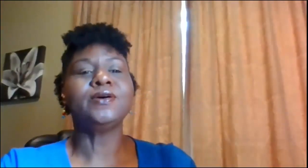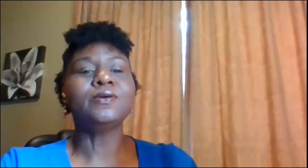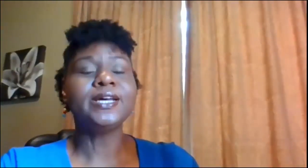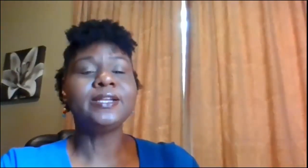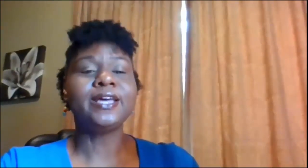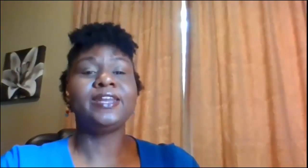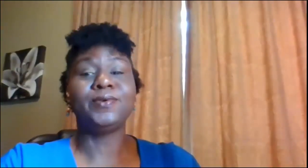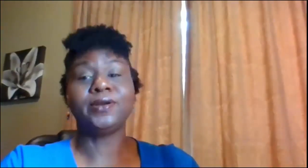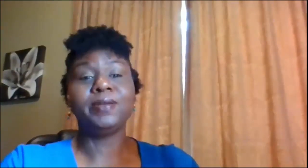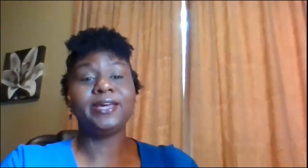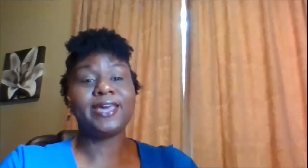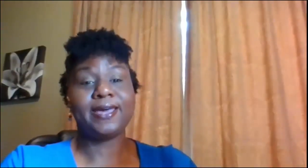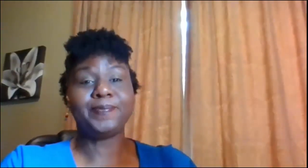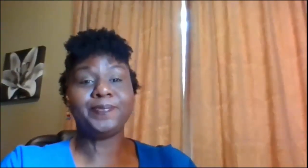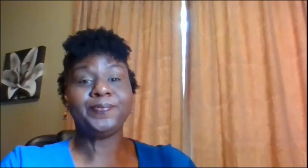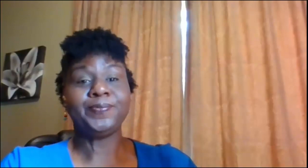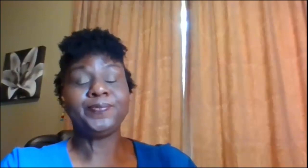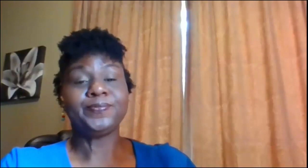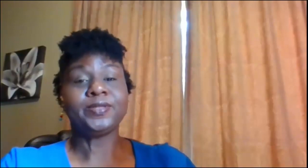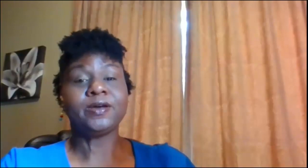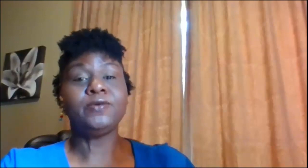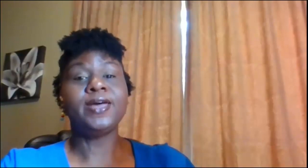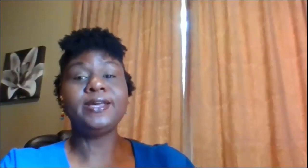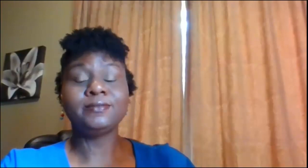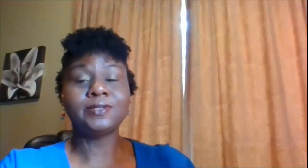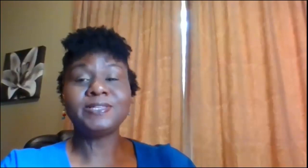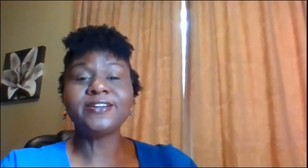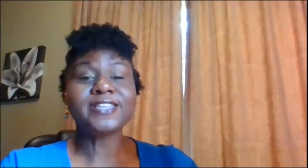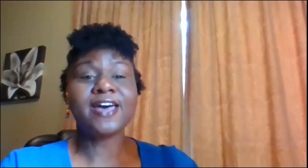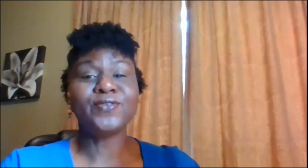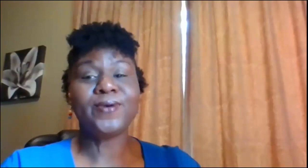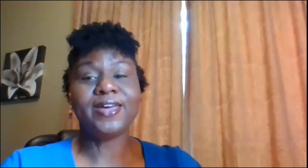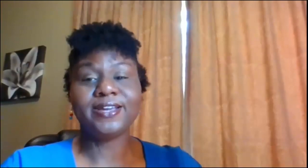to go quickly and then we're going to play a game are you ready let me see your sign for ready